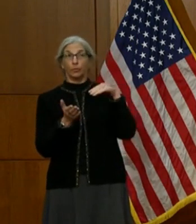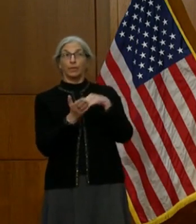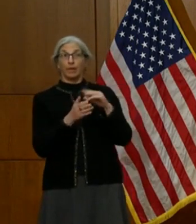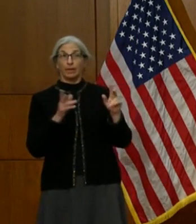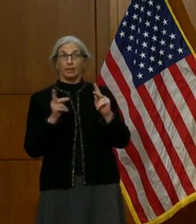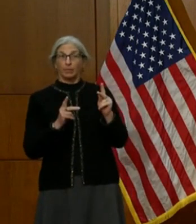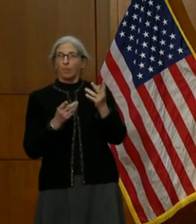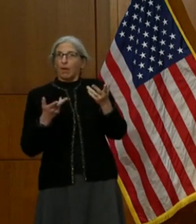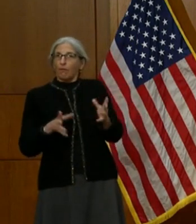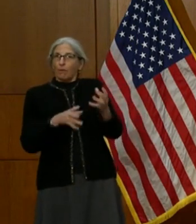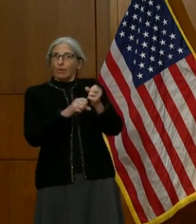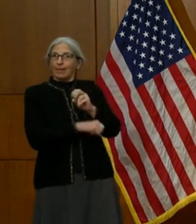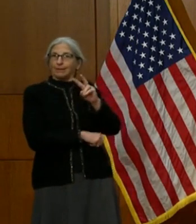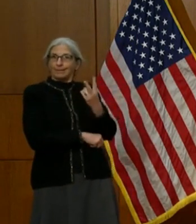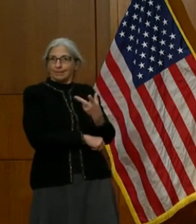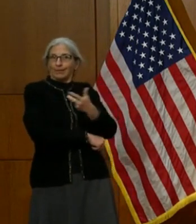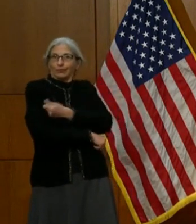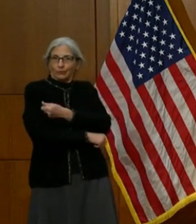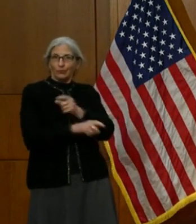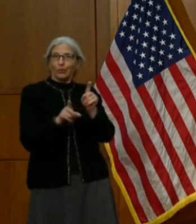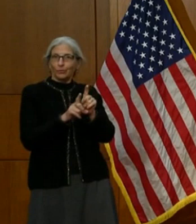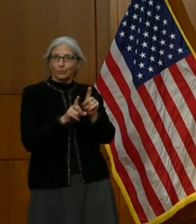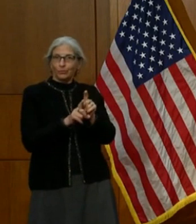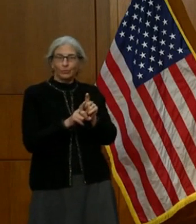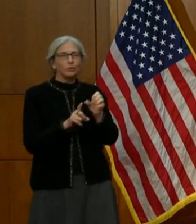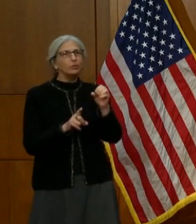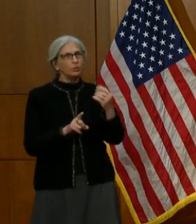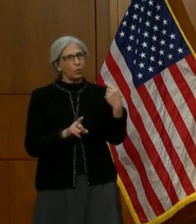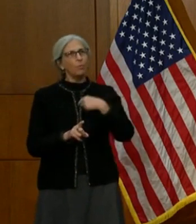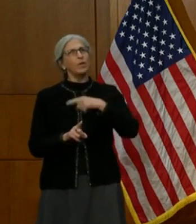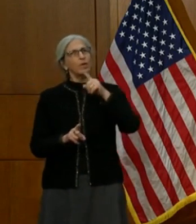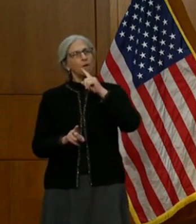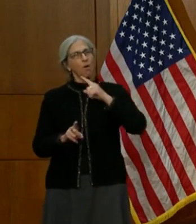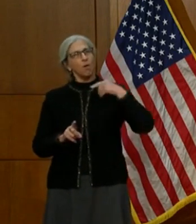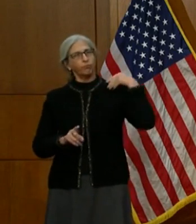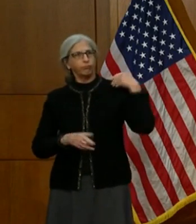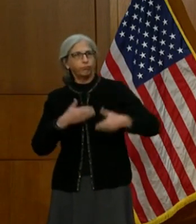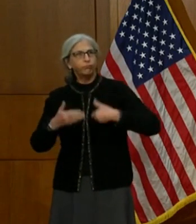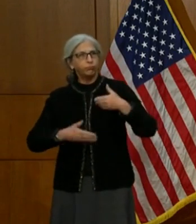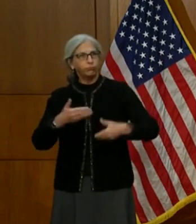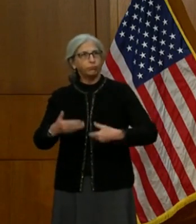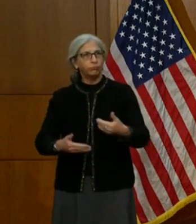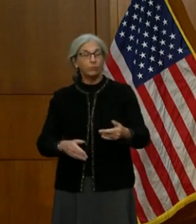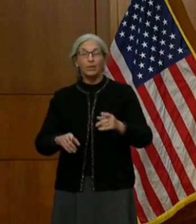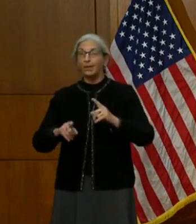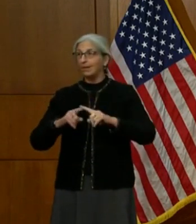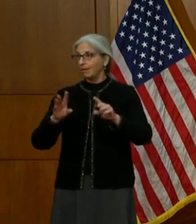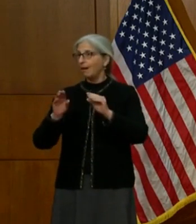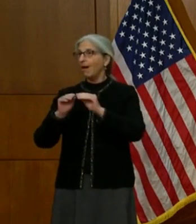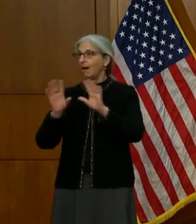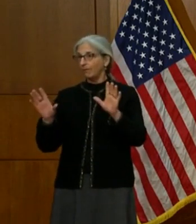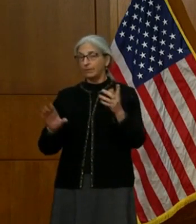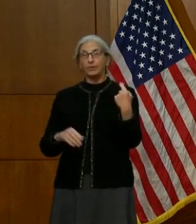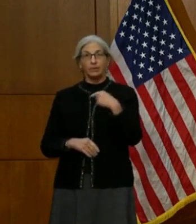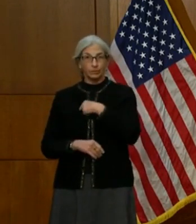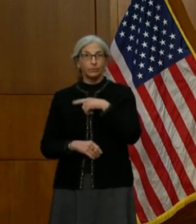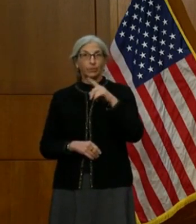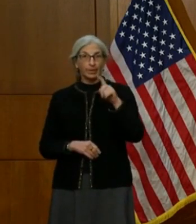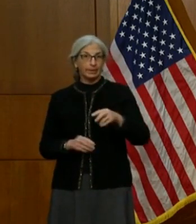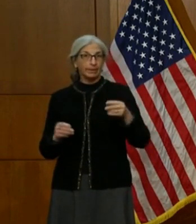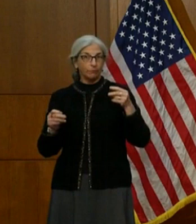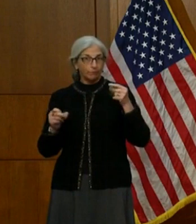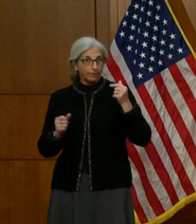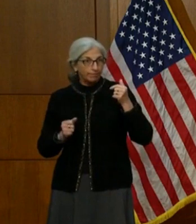already received their second vaccination. So we're making progress, but there is no question that we need to, I think,